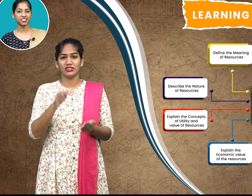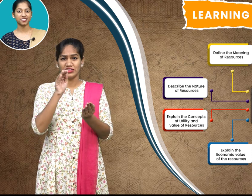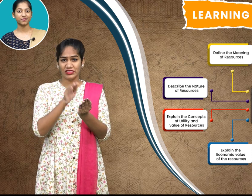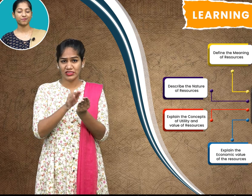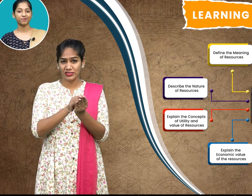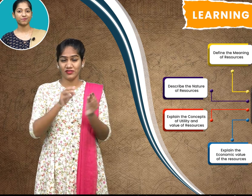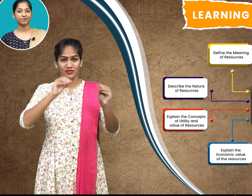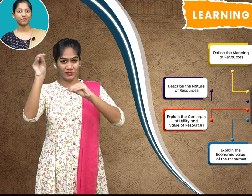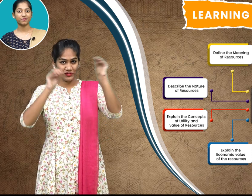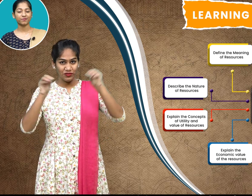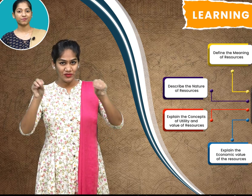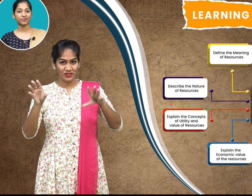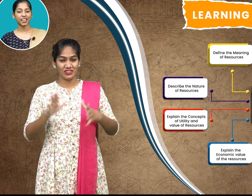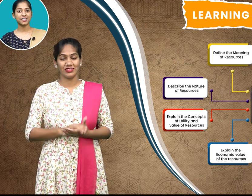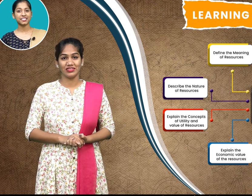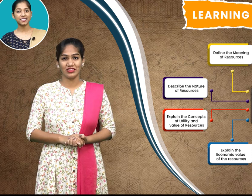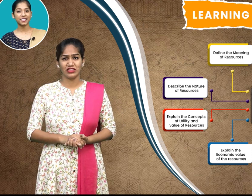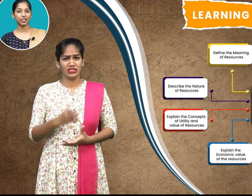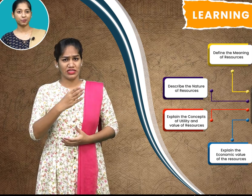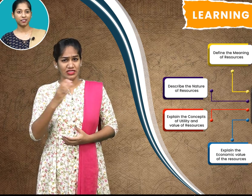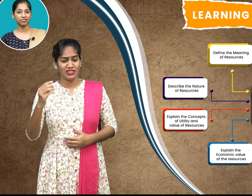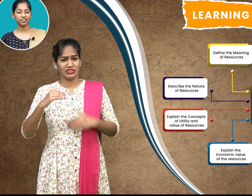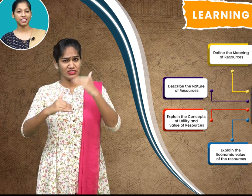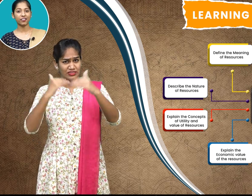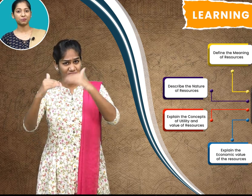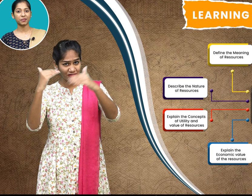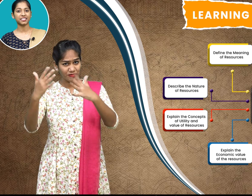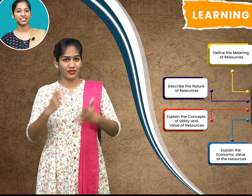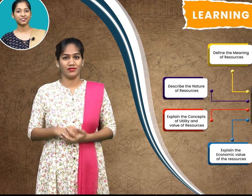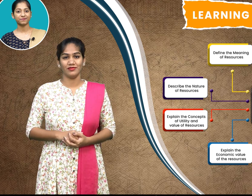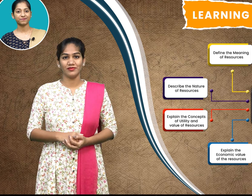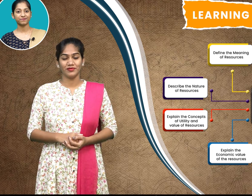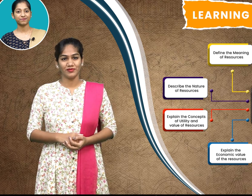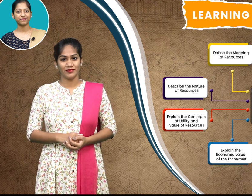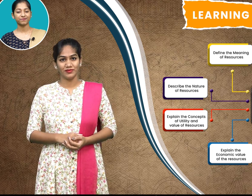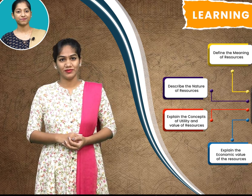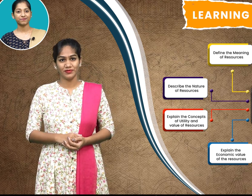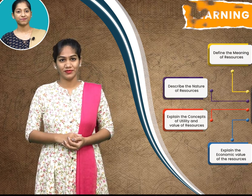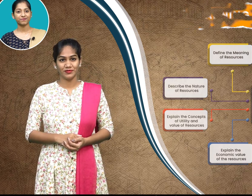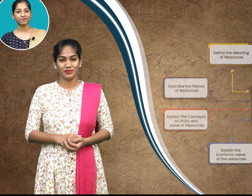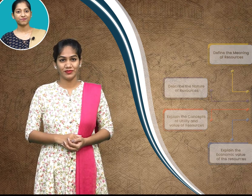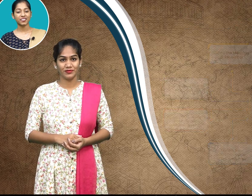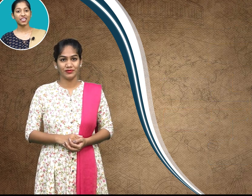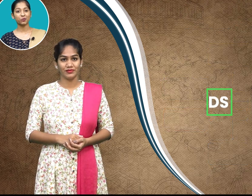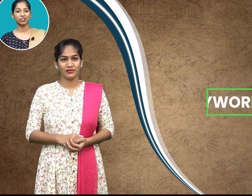and sustainable development keywords